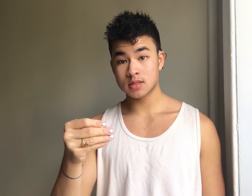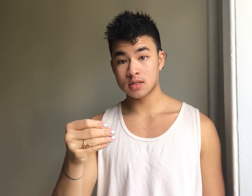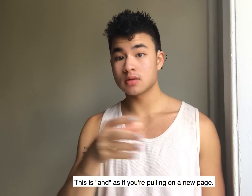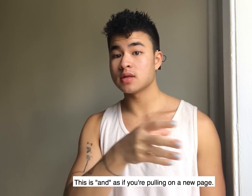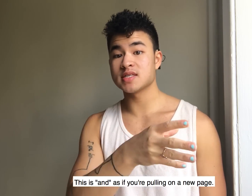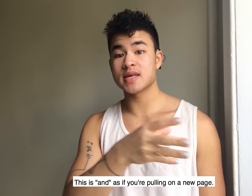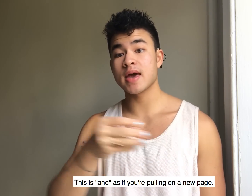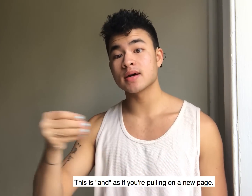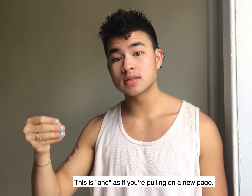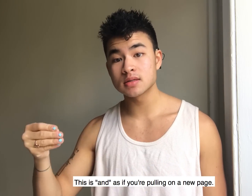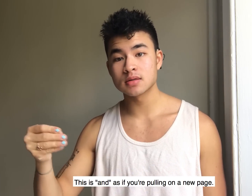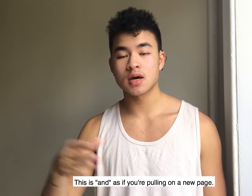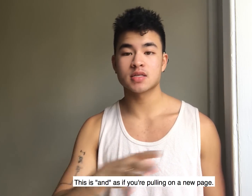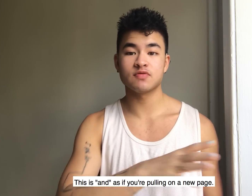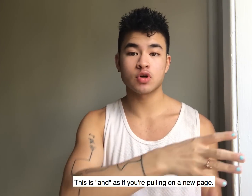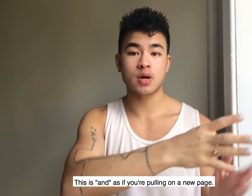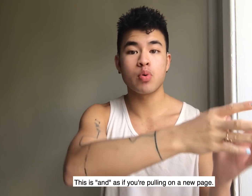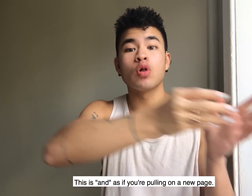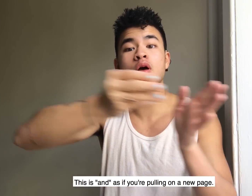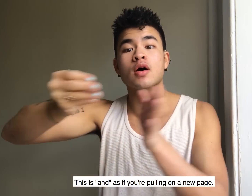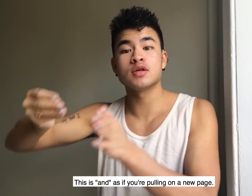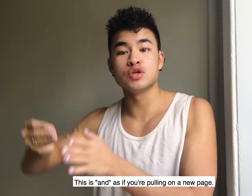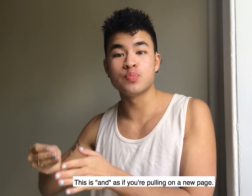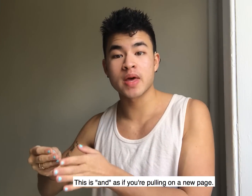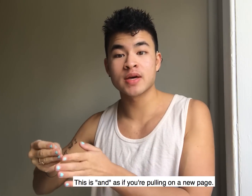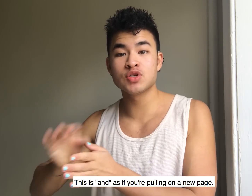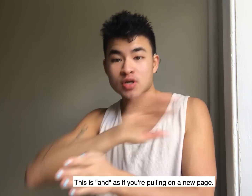this is and as if you're pulling on a new page